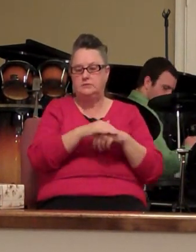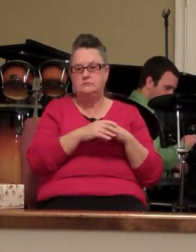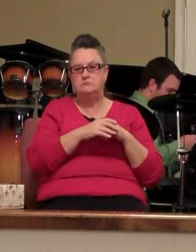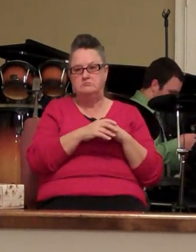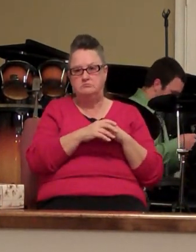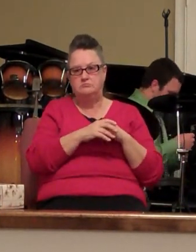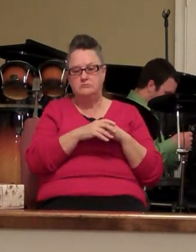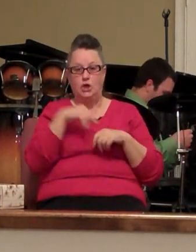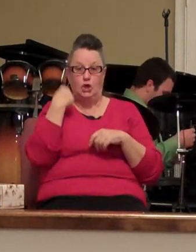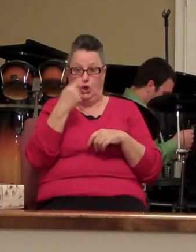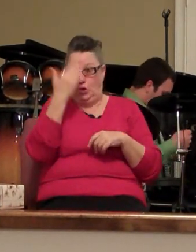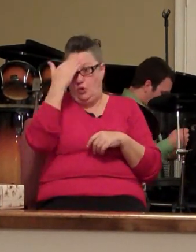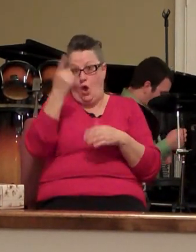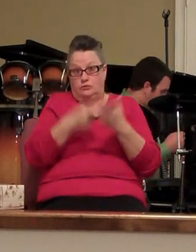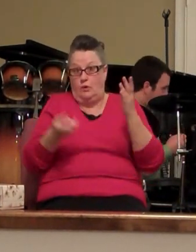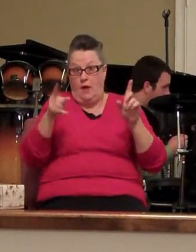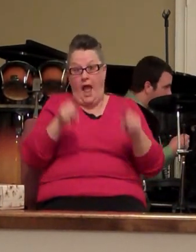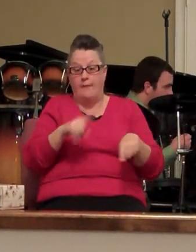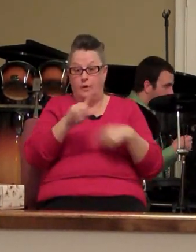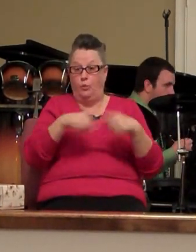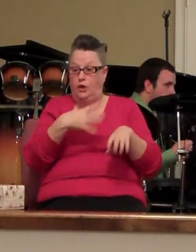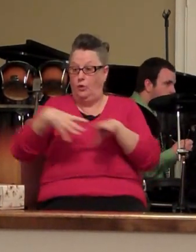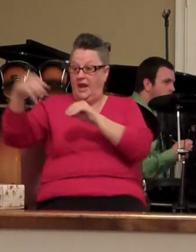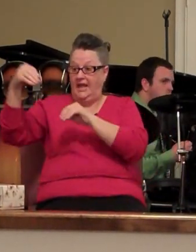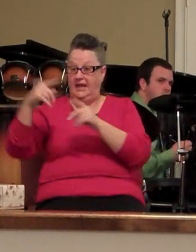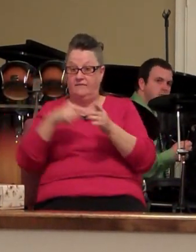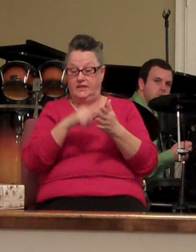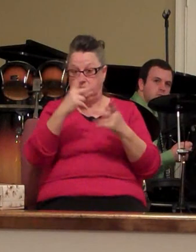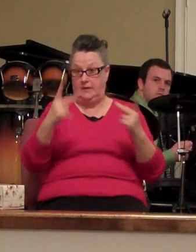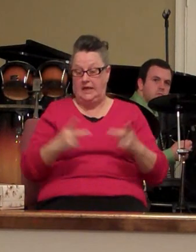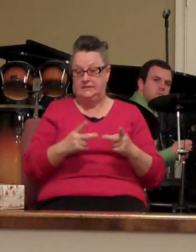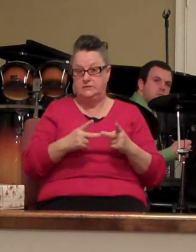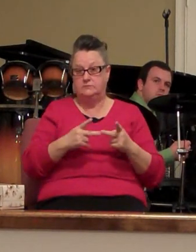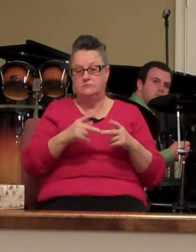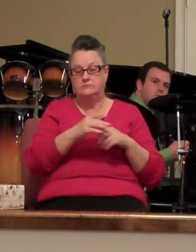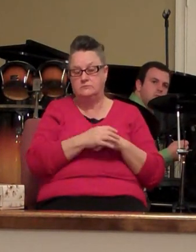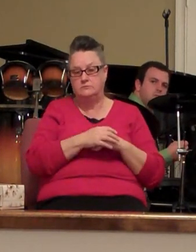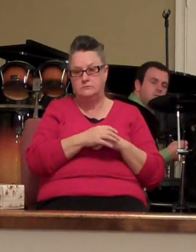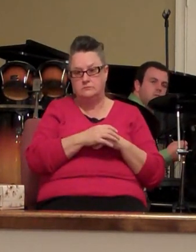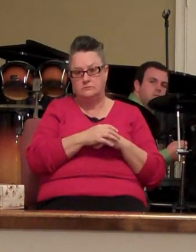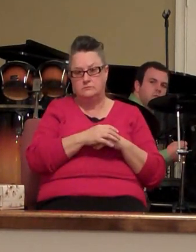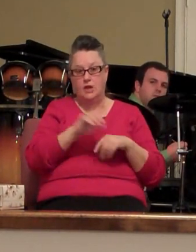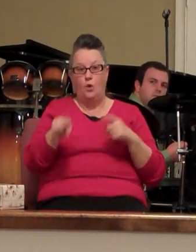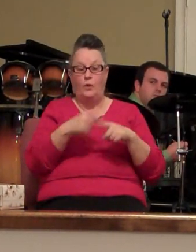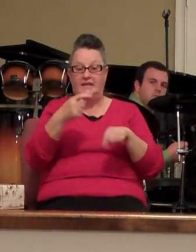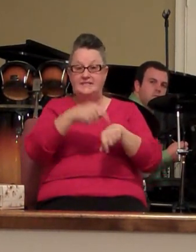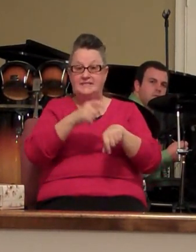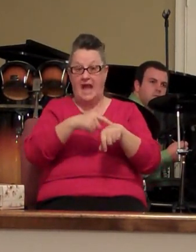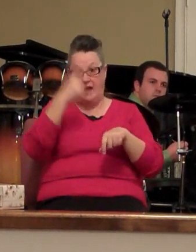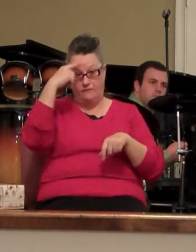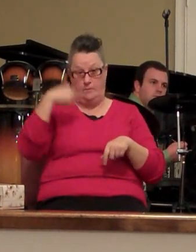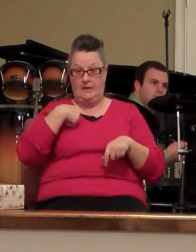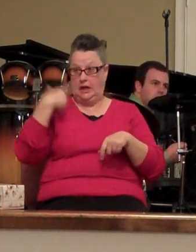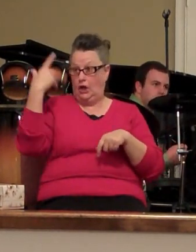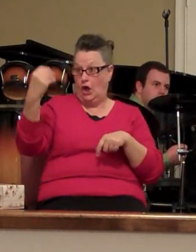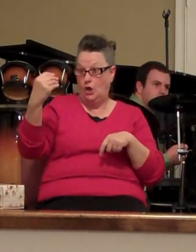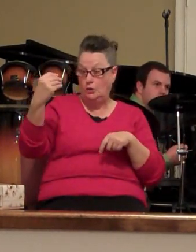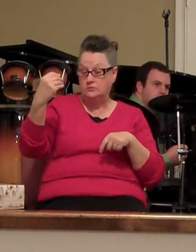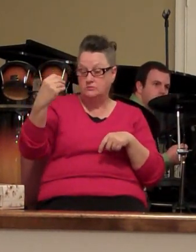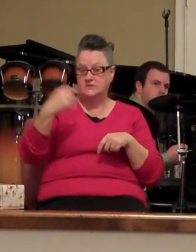who knows what's going to happen when we leave this place for the middle when it's time for me to go it's time for me